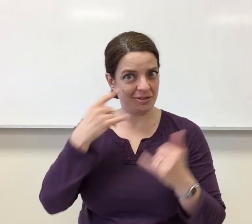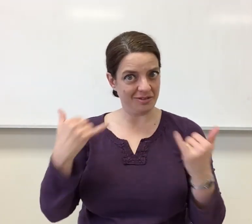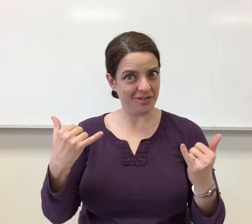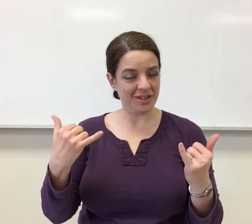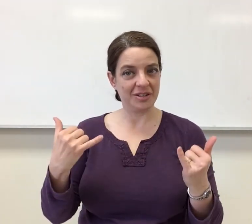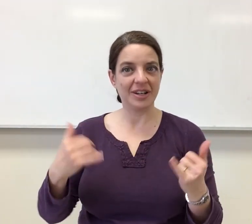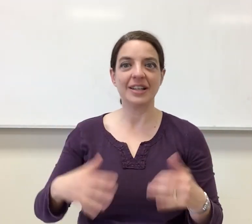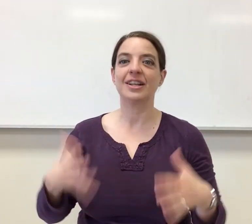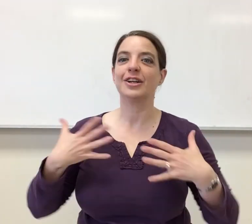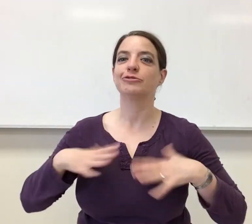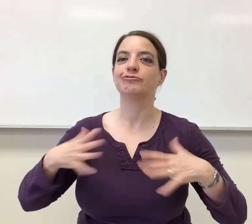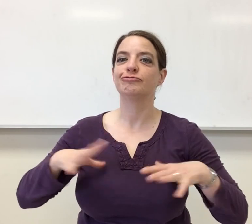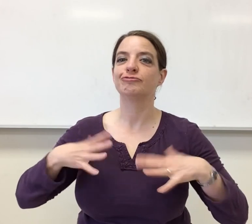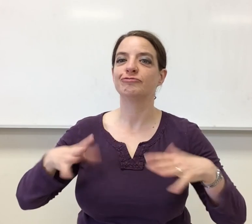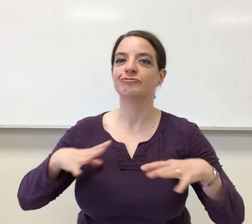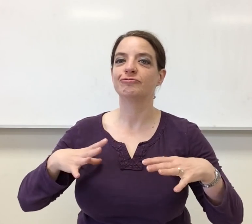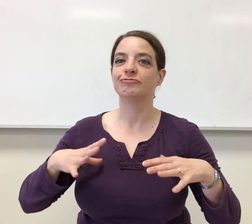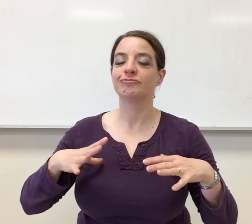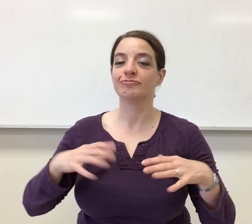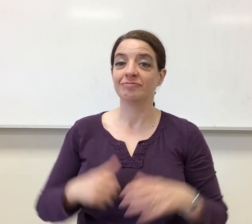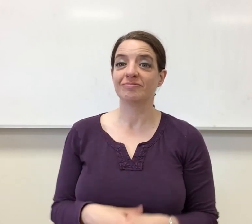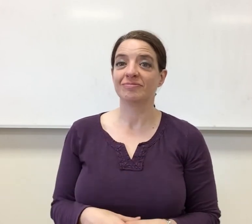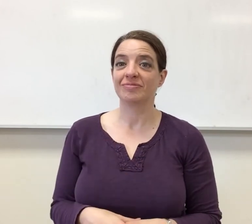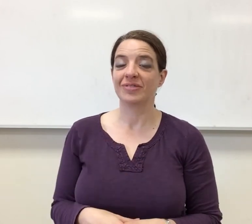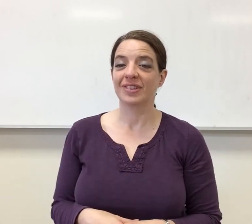So the last one for today, think about clothes.